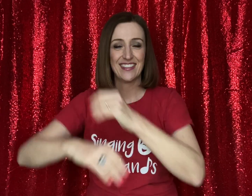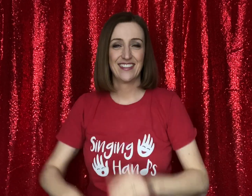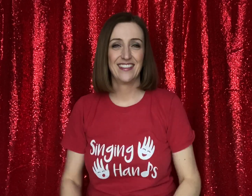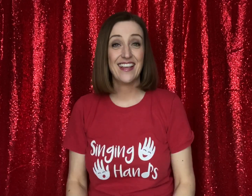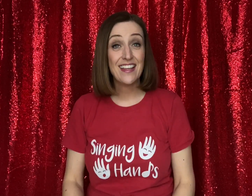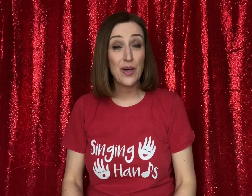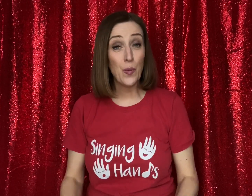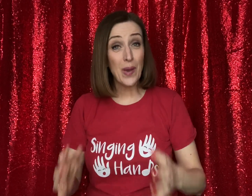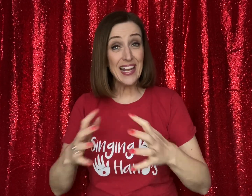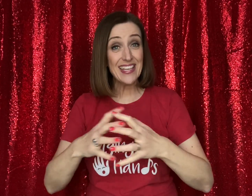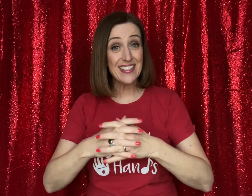Wellies.